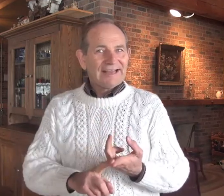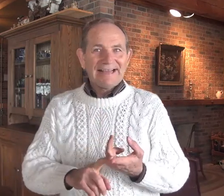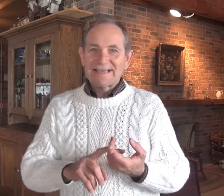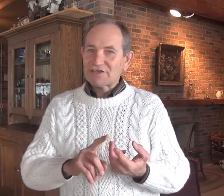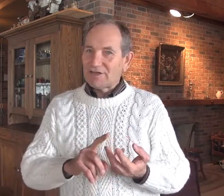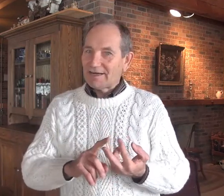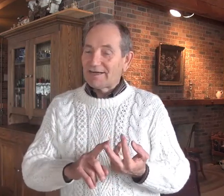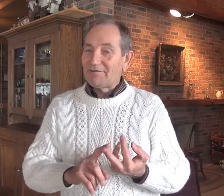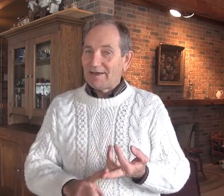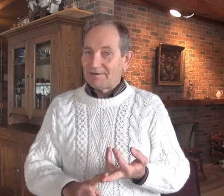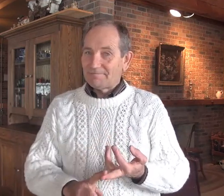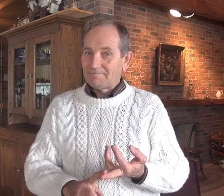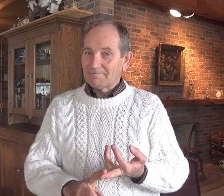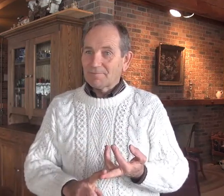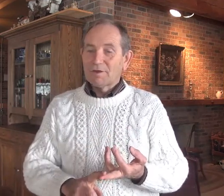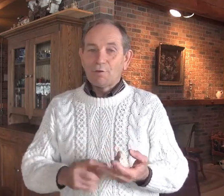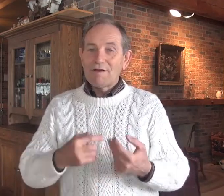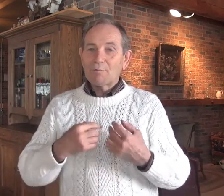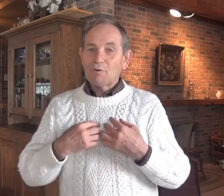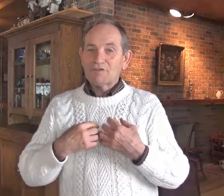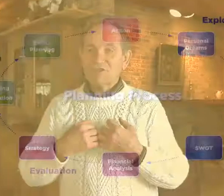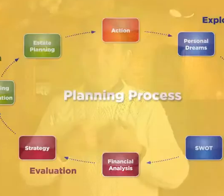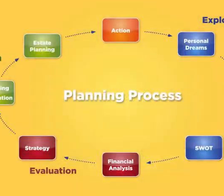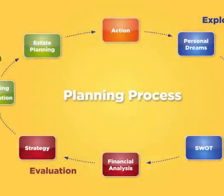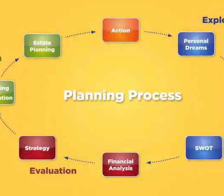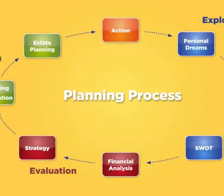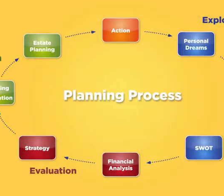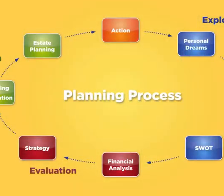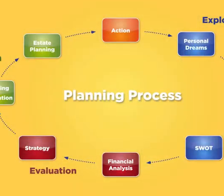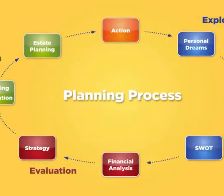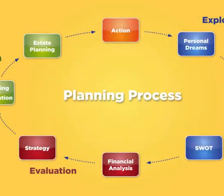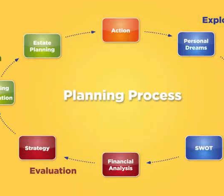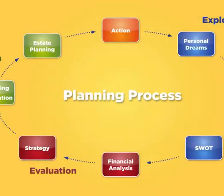It's not an event. We have a process we use, I call it the three E's.